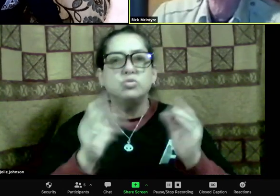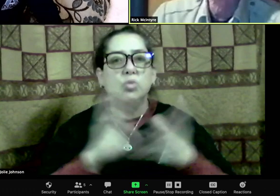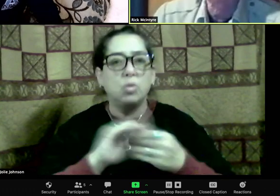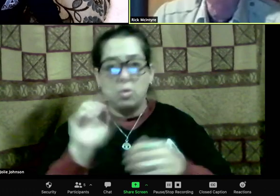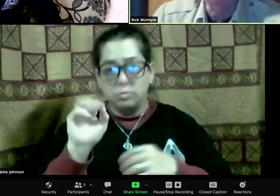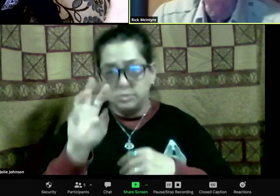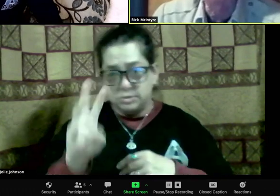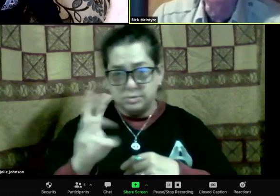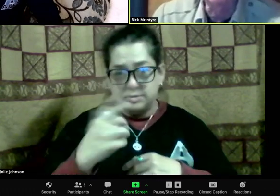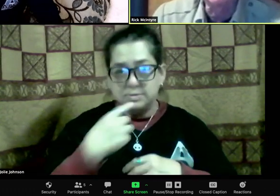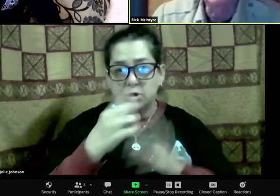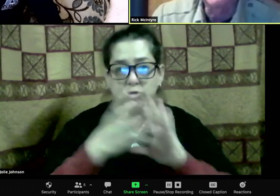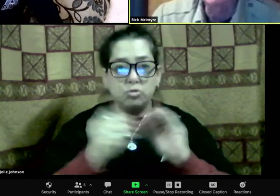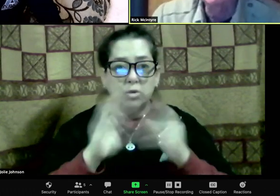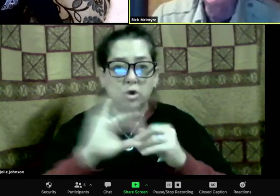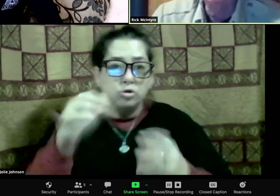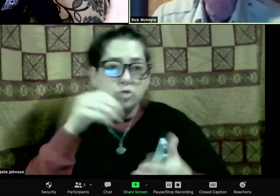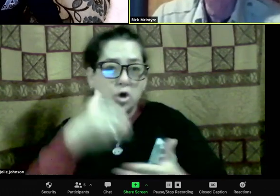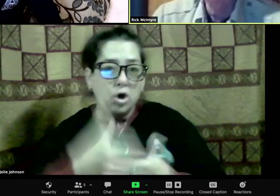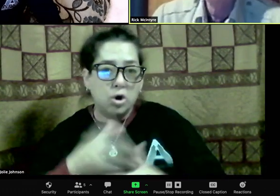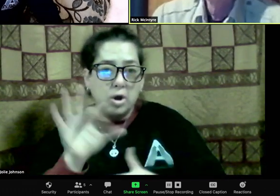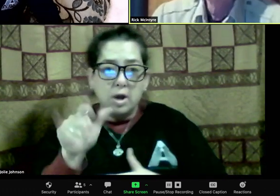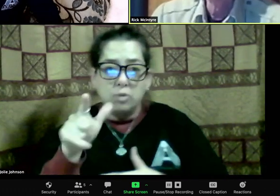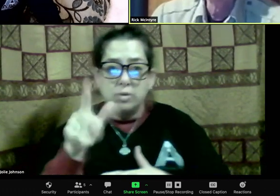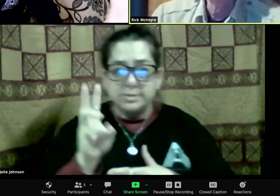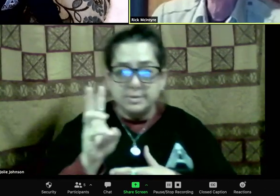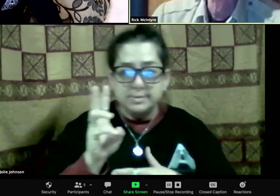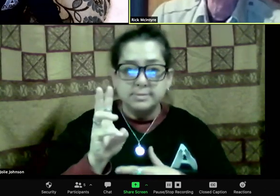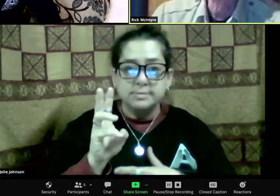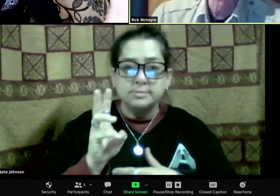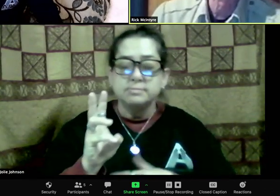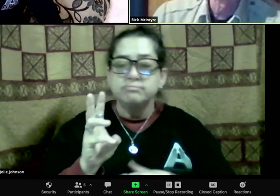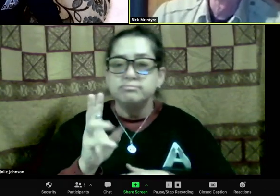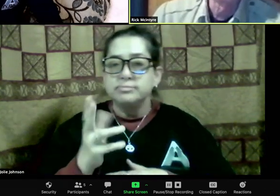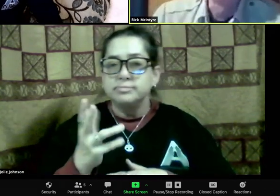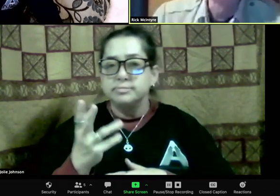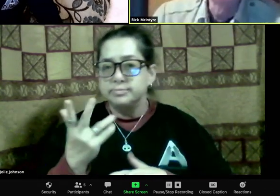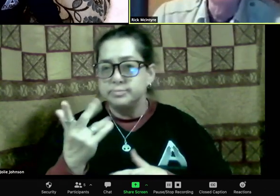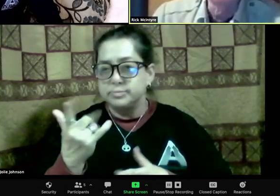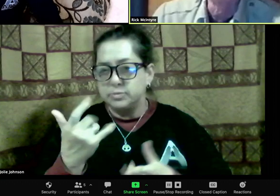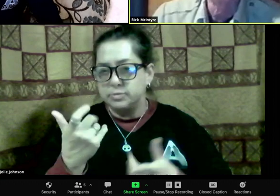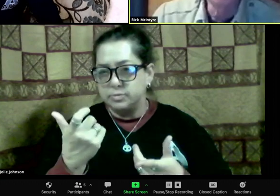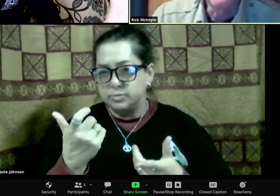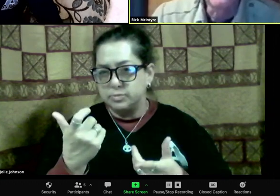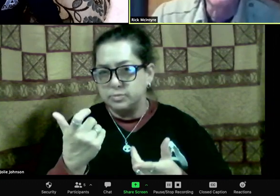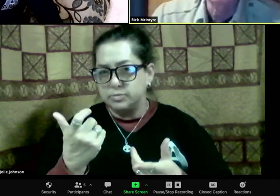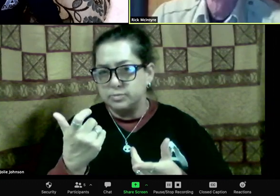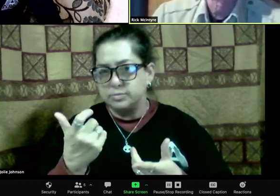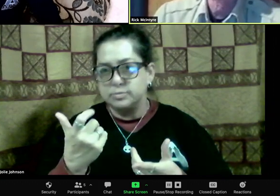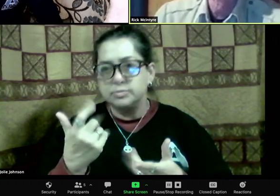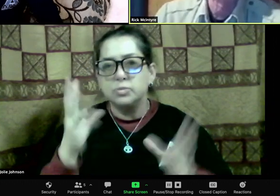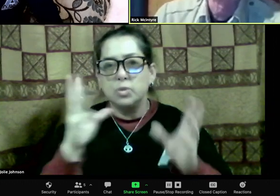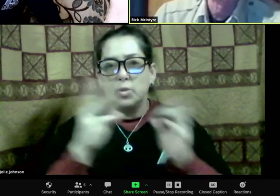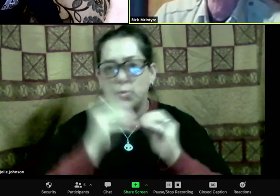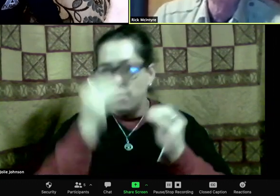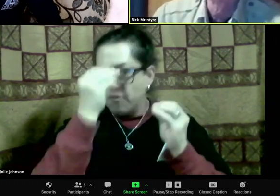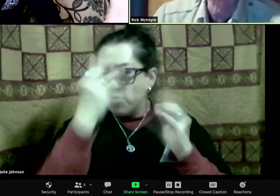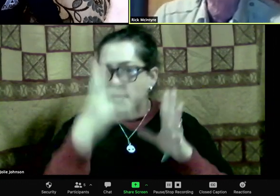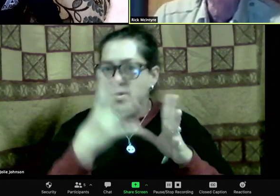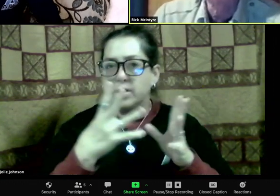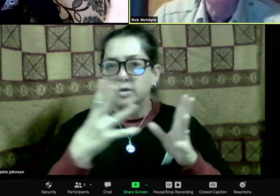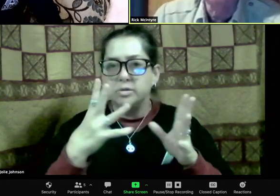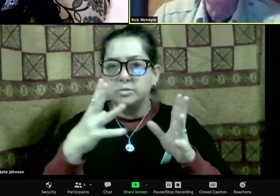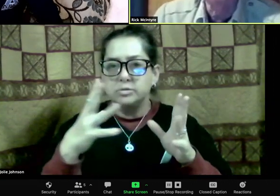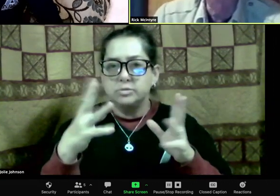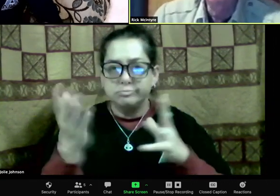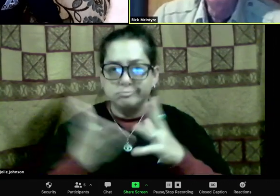fourth book. And so the preliminary title is Alpha Female is the main title. And the subtitle will